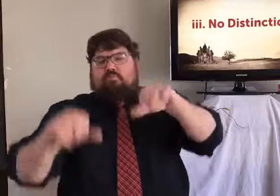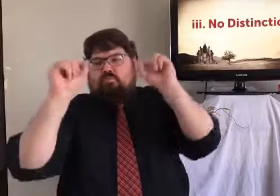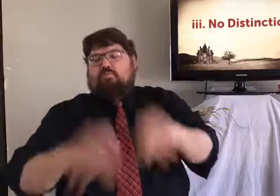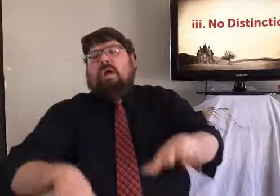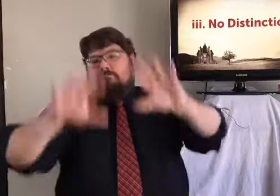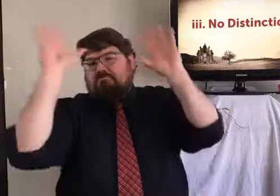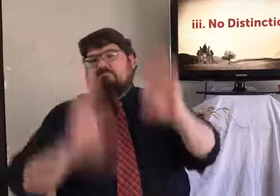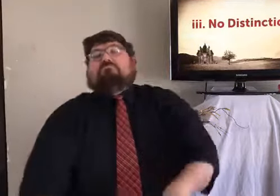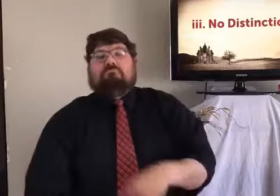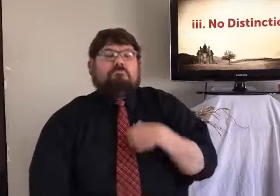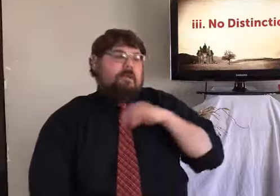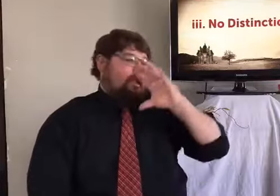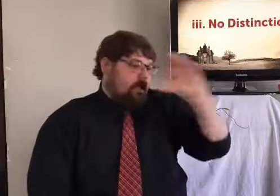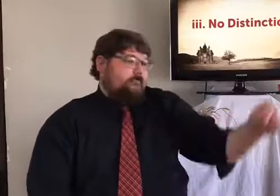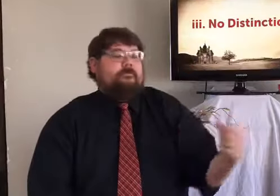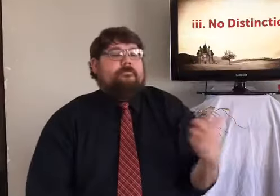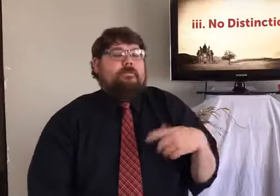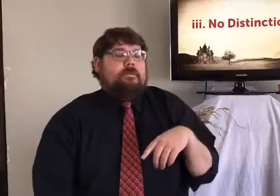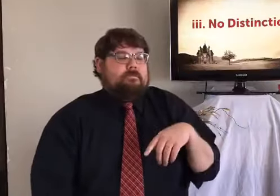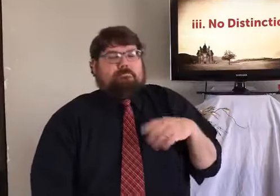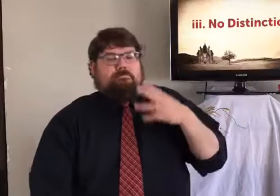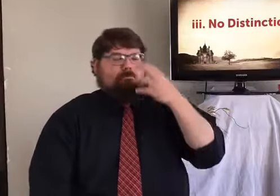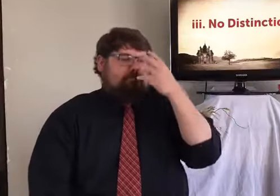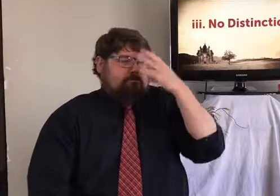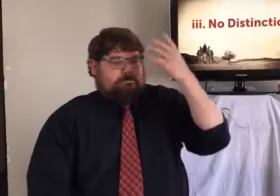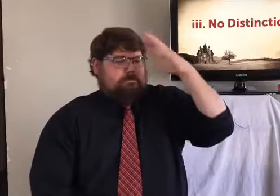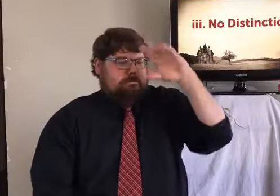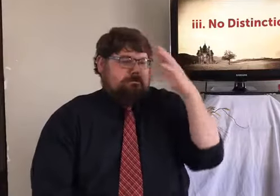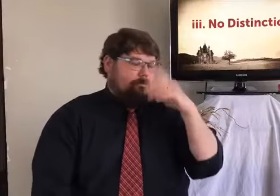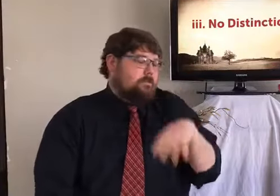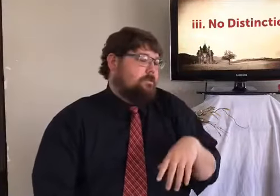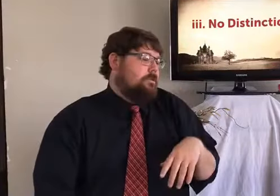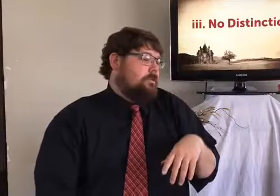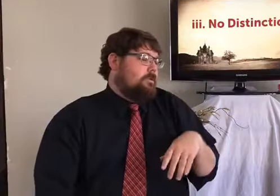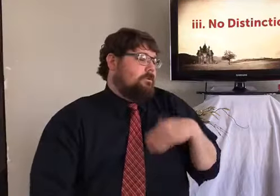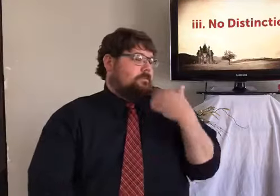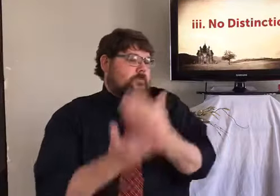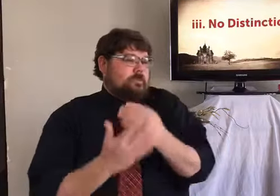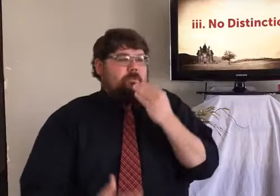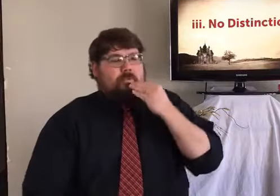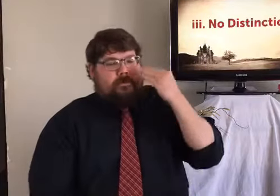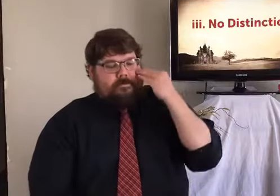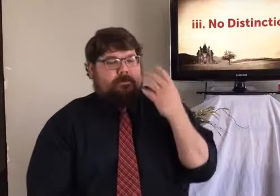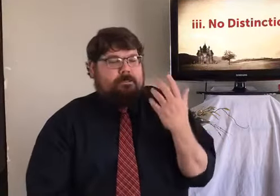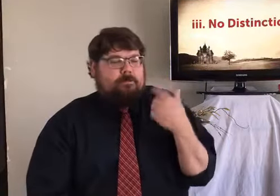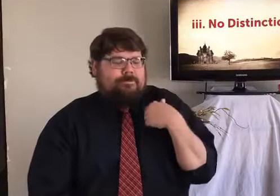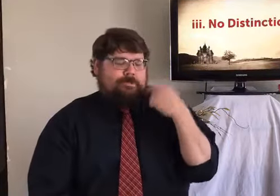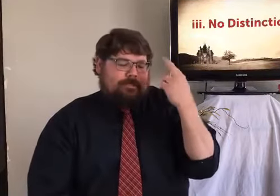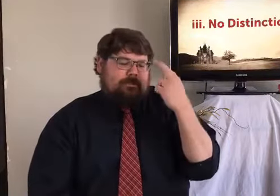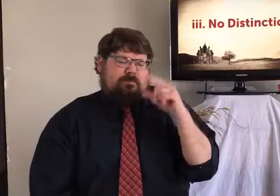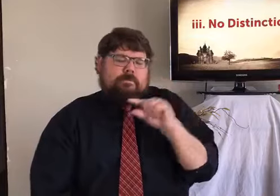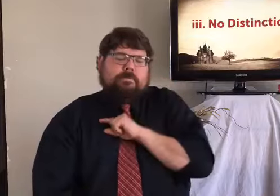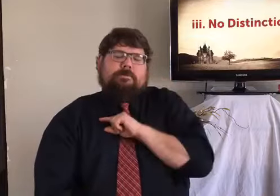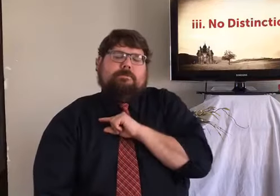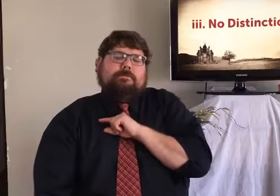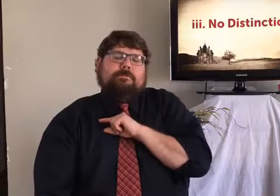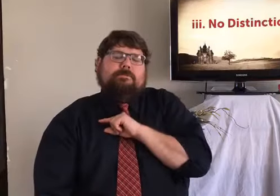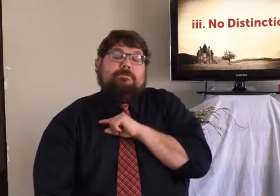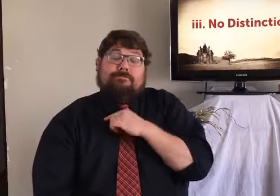I got upset. I was upset. I wasn't happy. And I said, forget it. And I left. And I was kind of angry. And I got